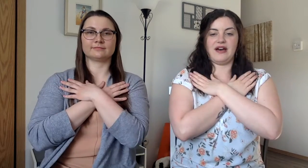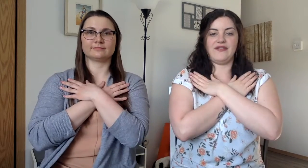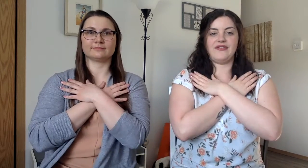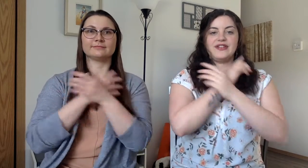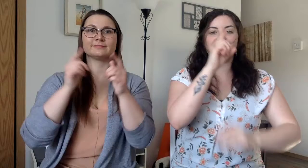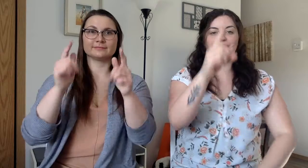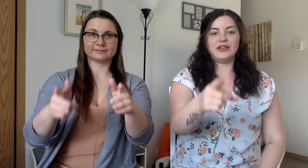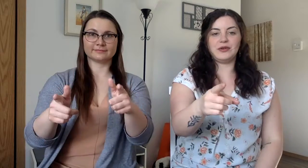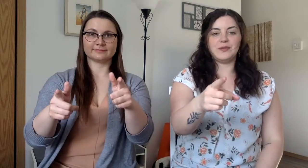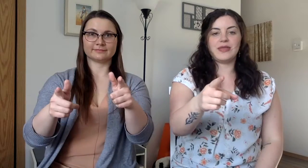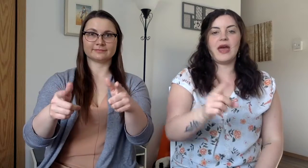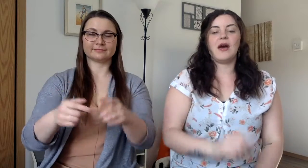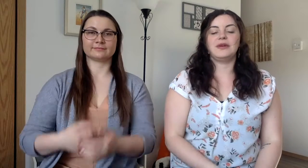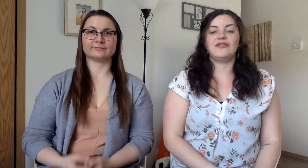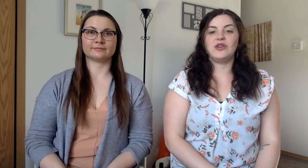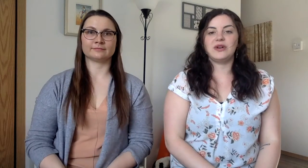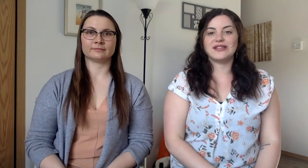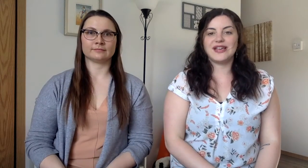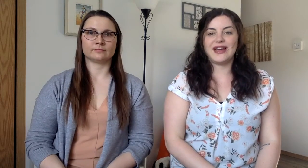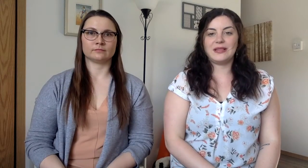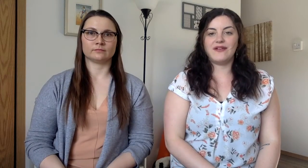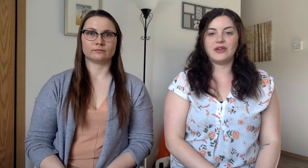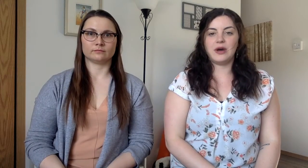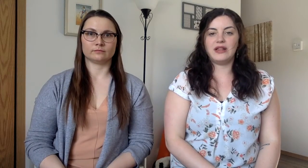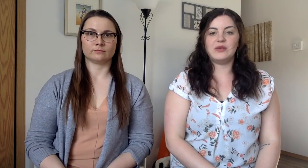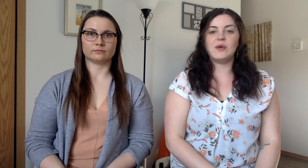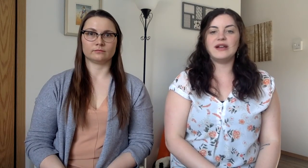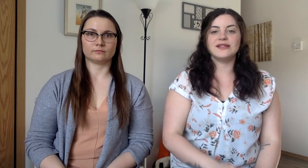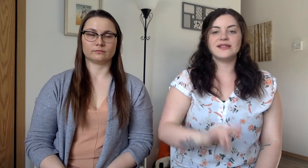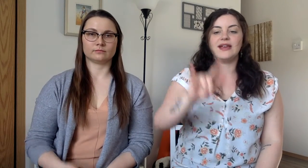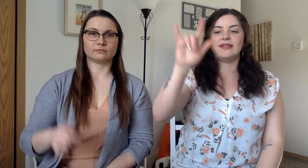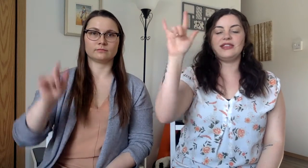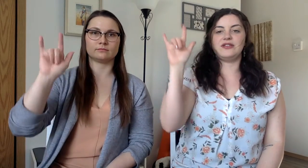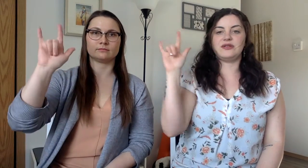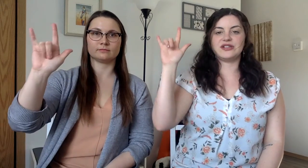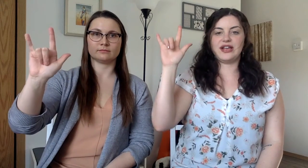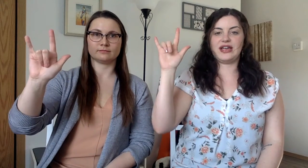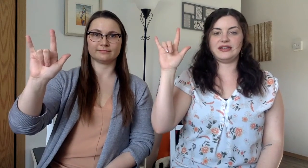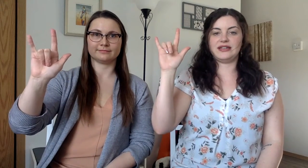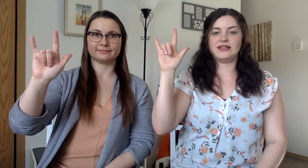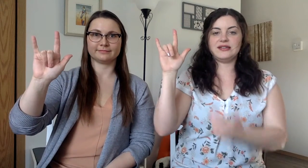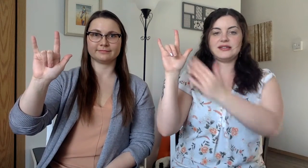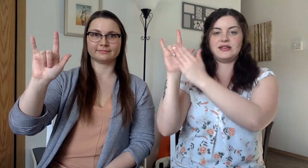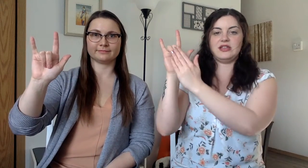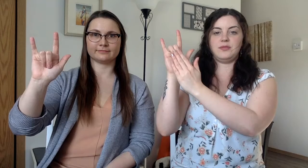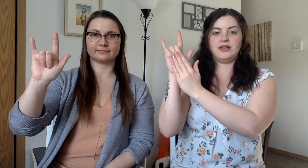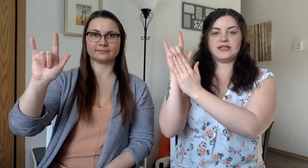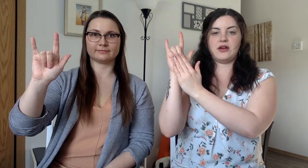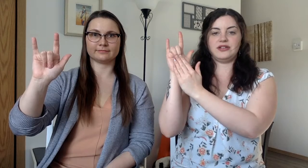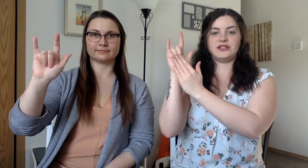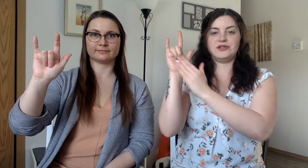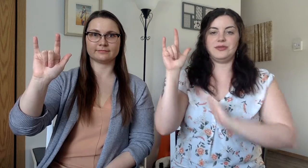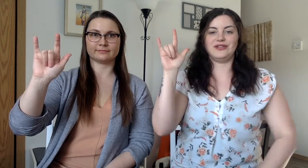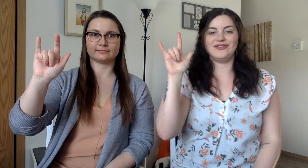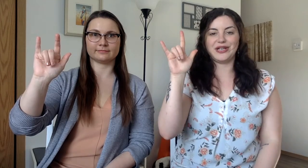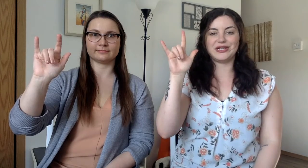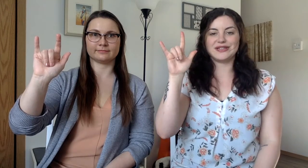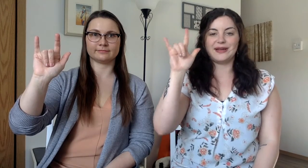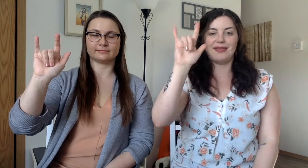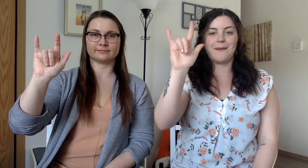you. But if you want to say, I love you all at once, then you use your hand like this and you put down your two middle fingers. And that